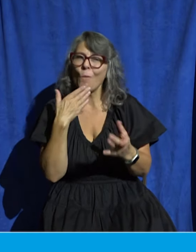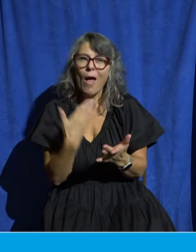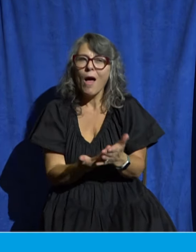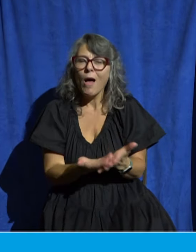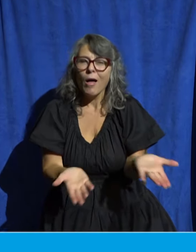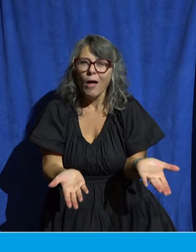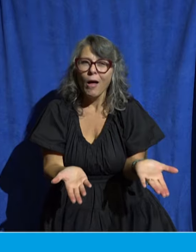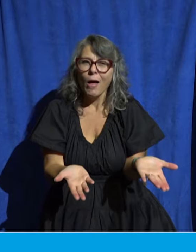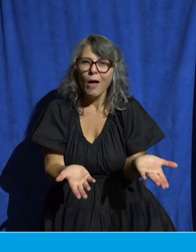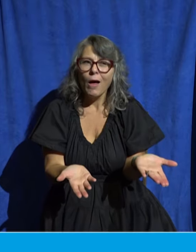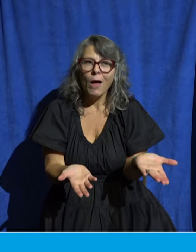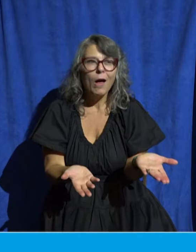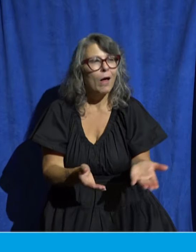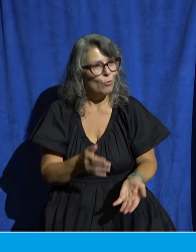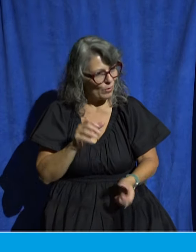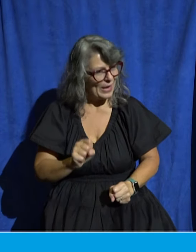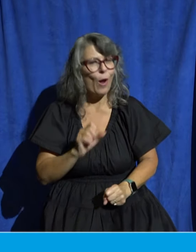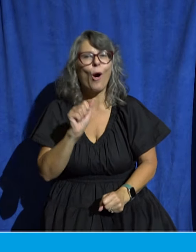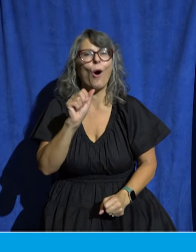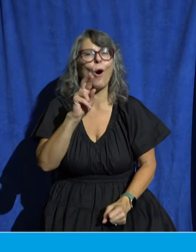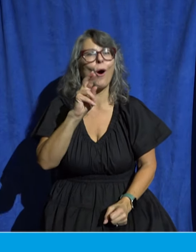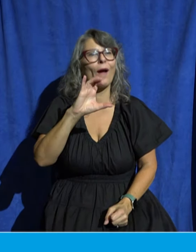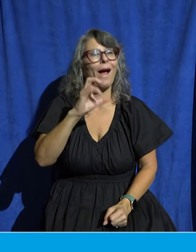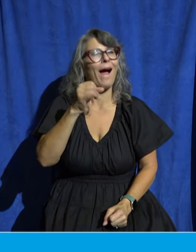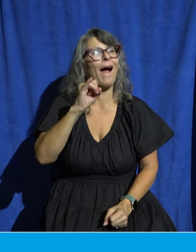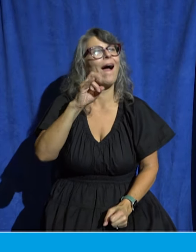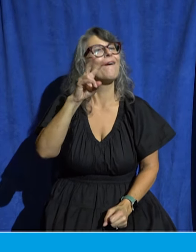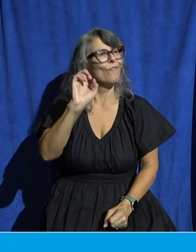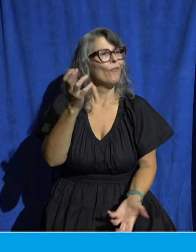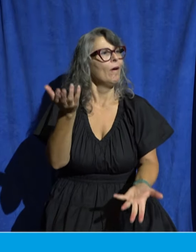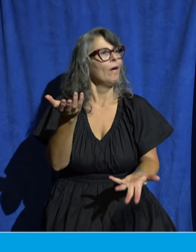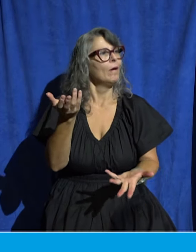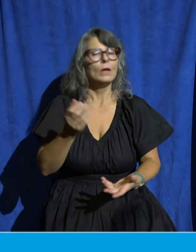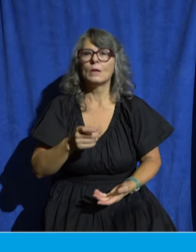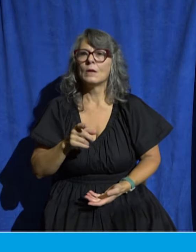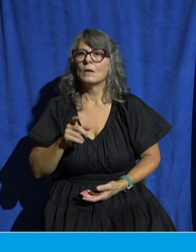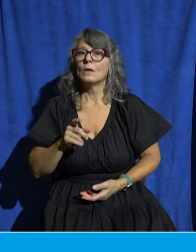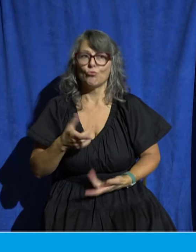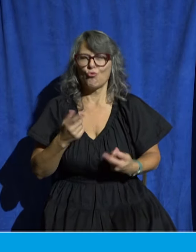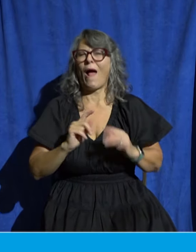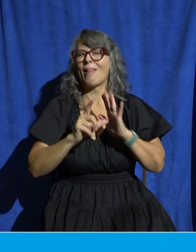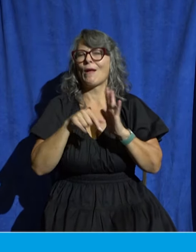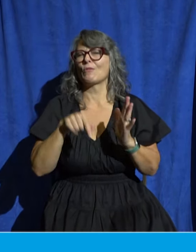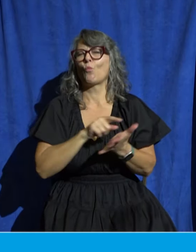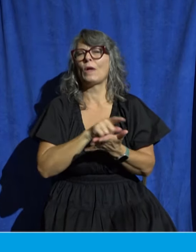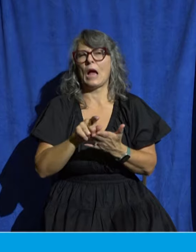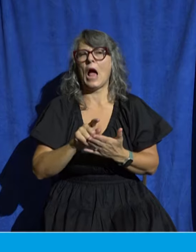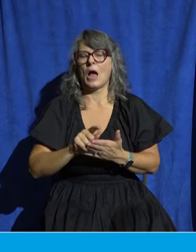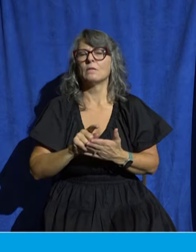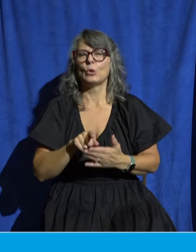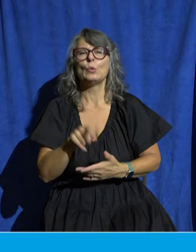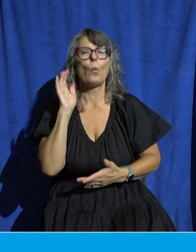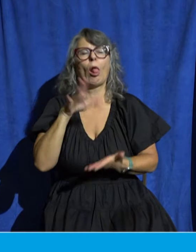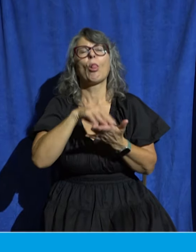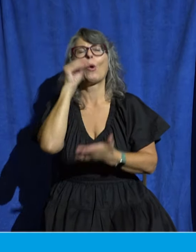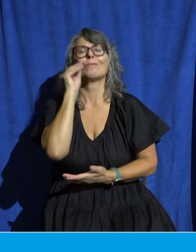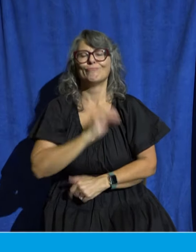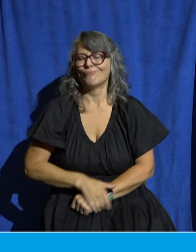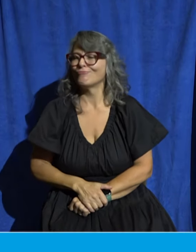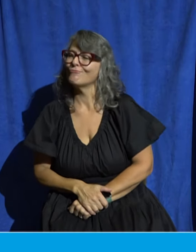Right? Yes. Some of you aren't convinced. Try it later this week. You'll learn. The same